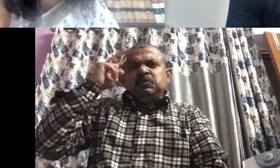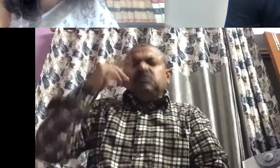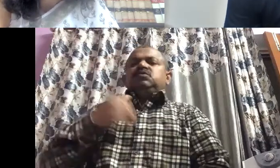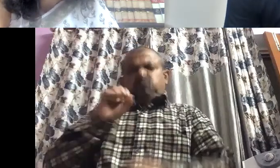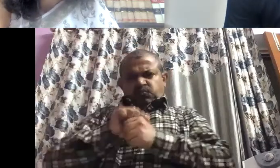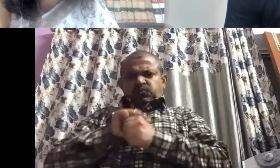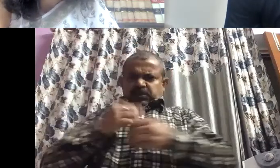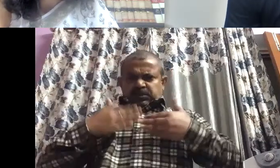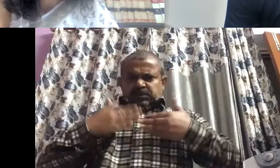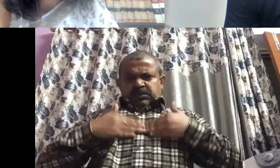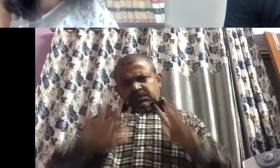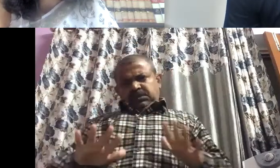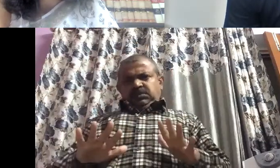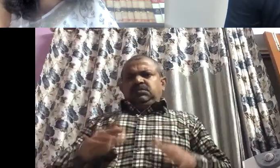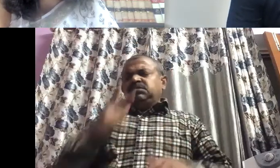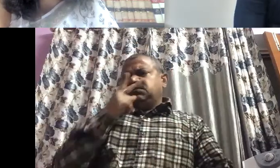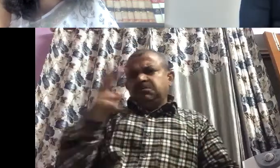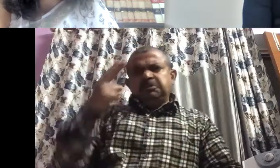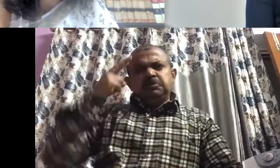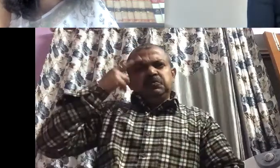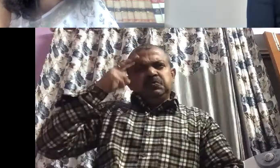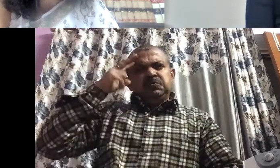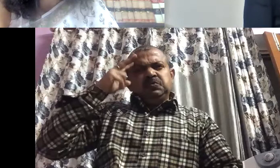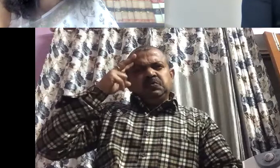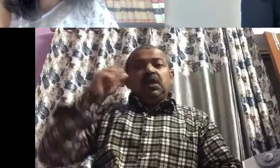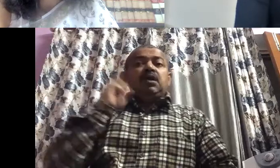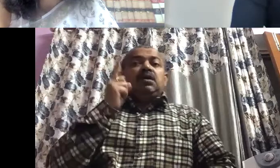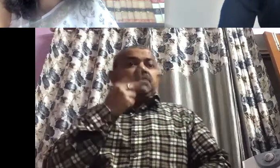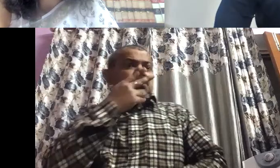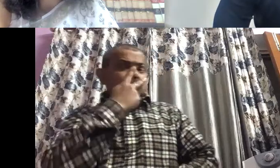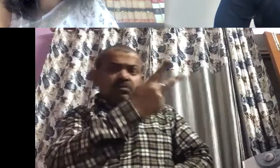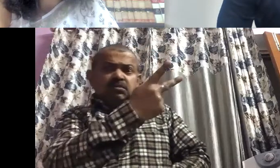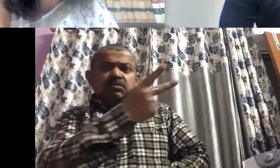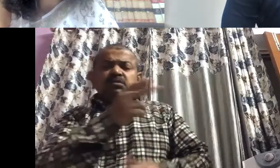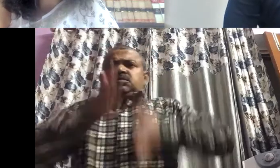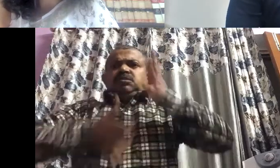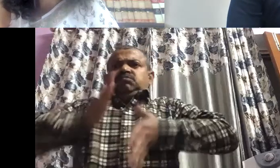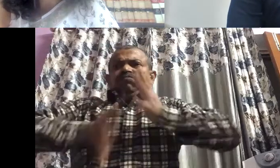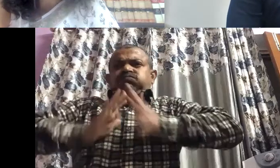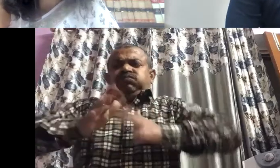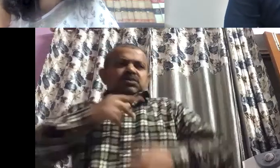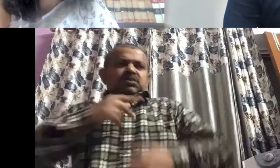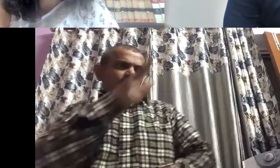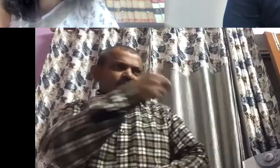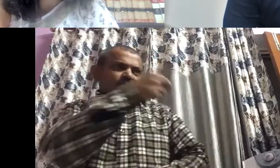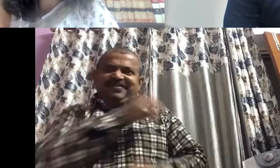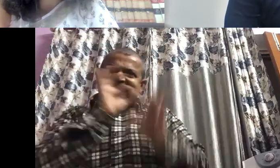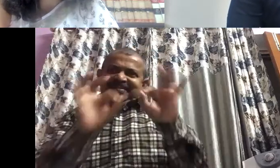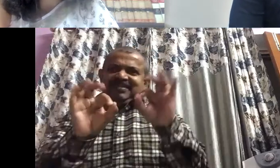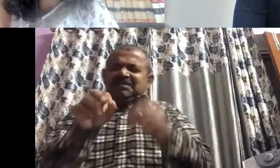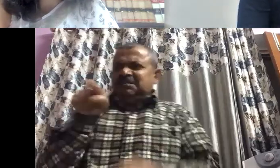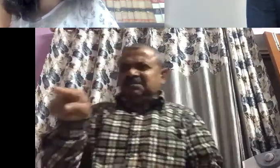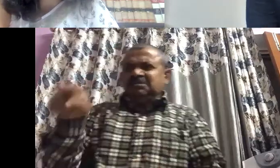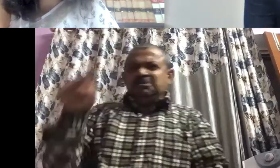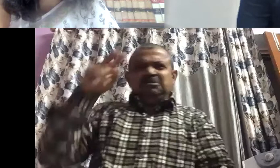us and people were just speaking and saying, and we were saying, okay, we can do it well. And we have a doubt over there that what